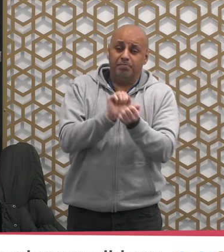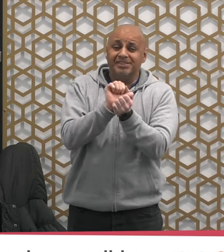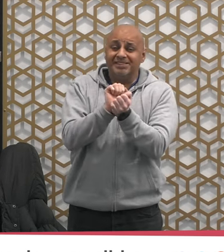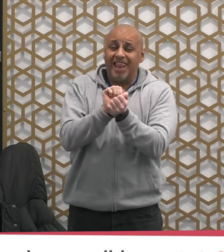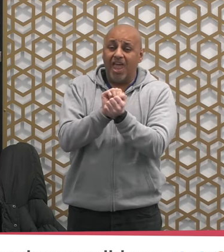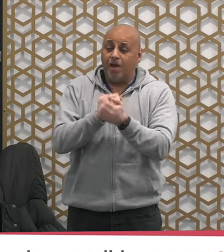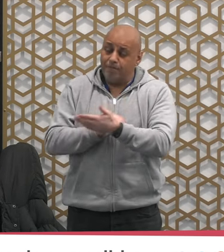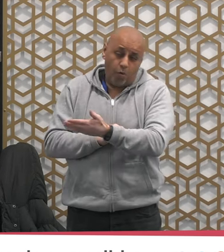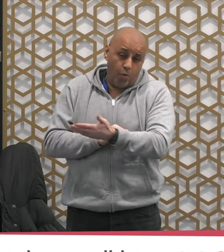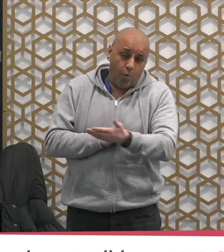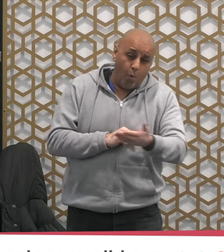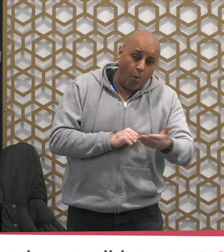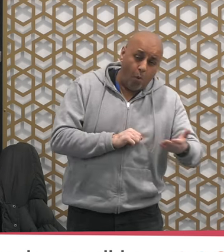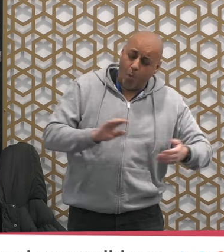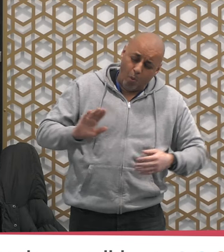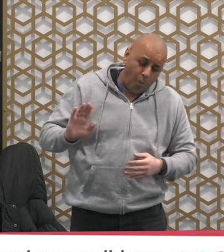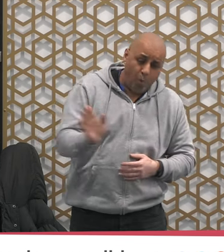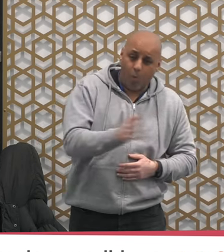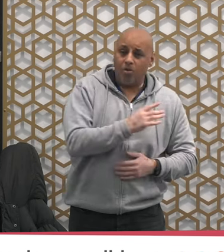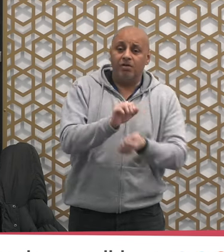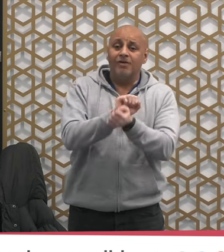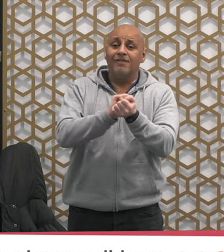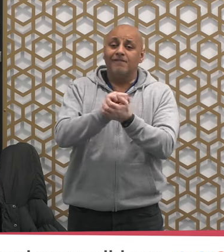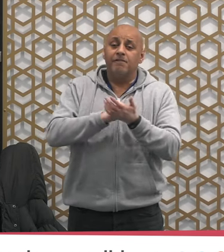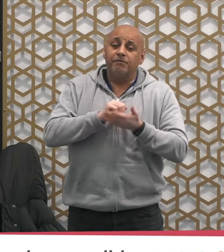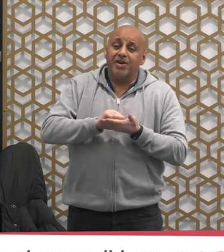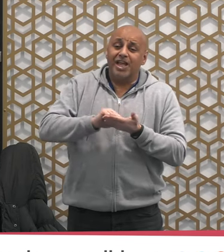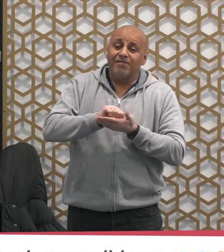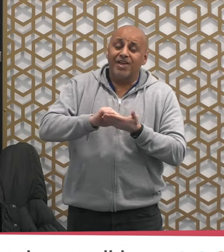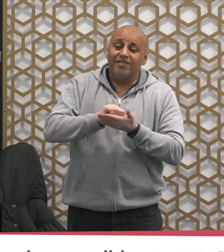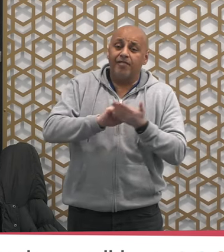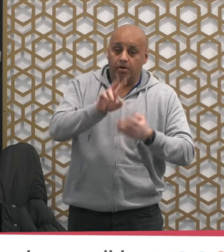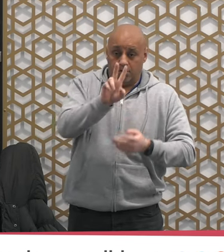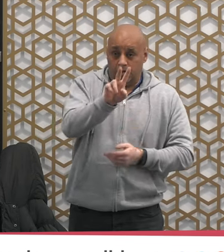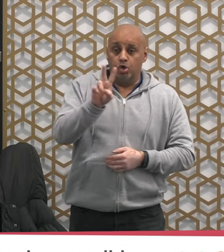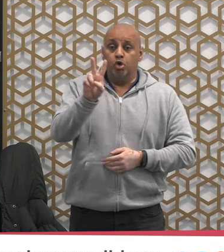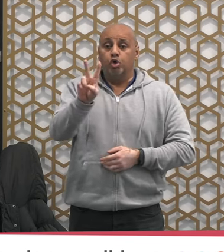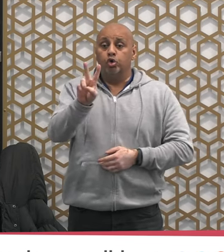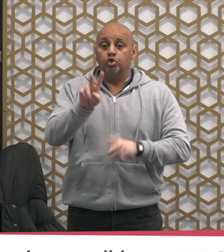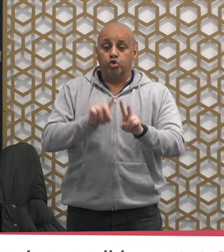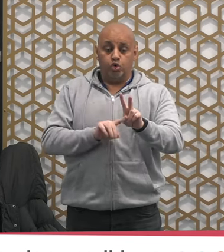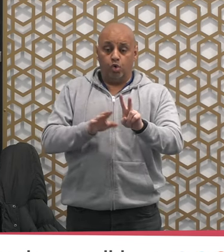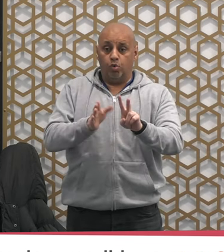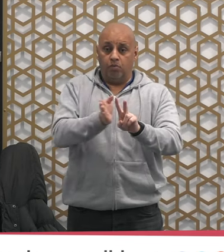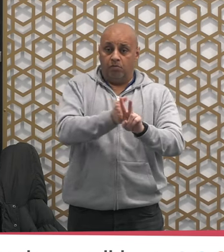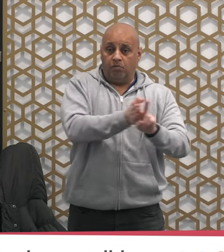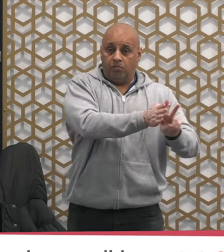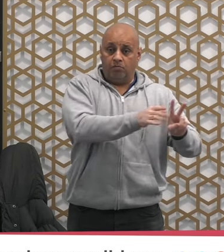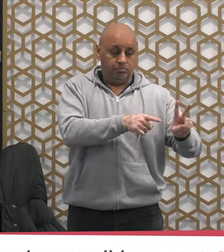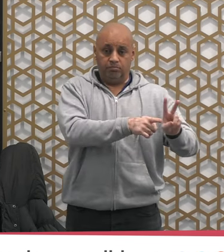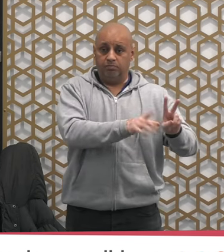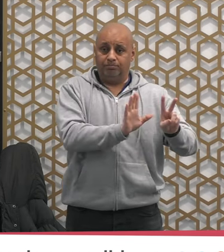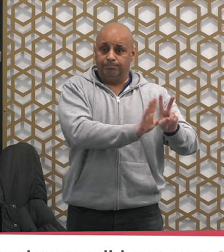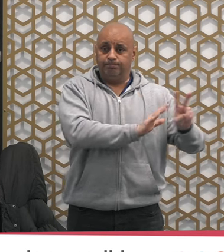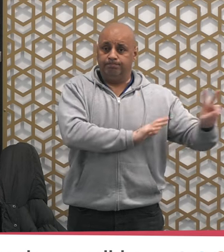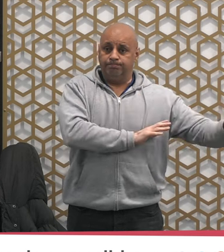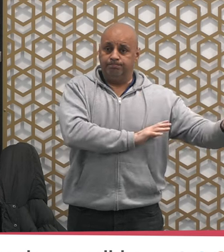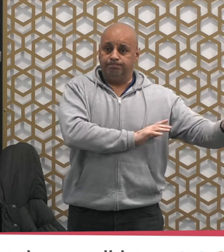two types of people the first one is the one who commits shirk with Allah Dhul Jalal Ikram those who